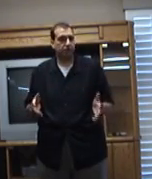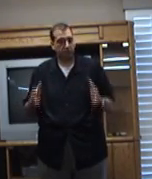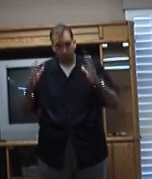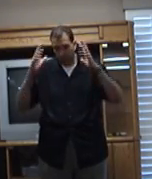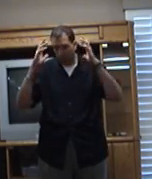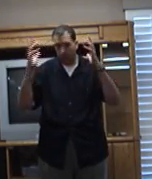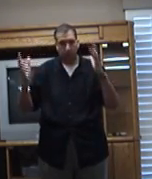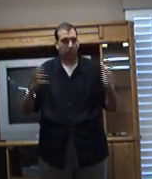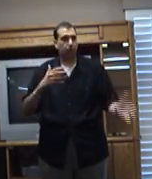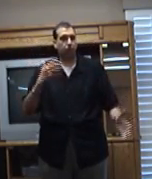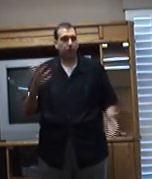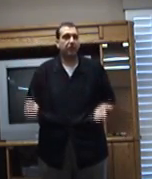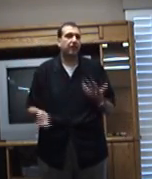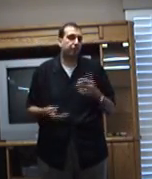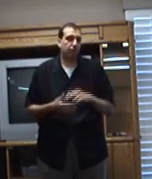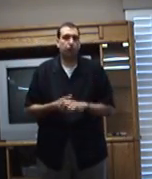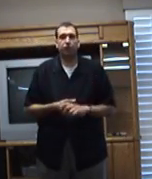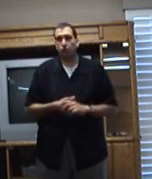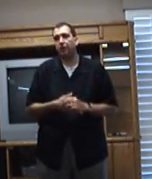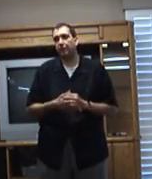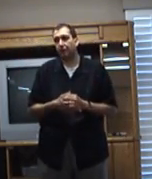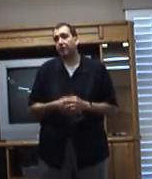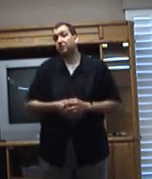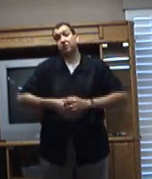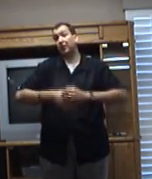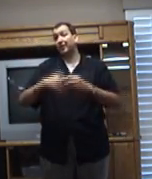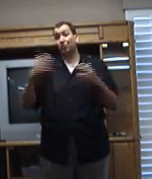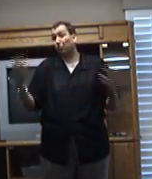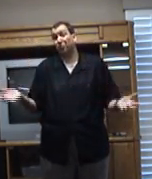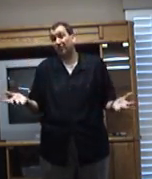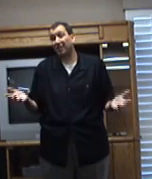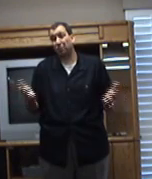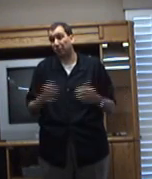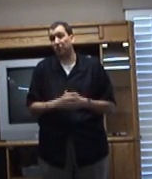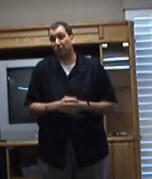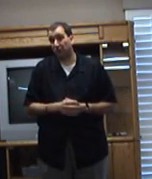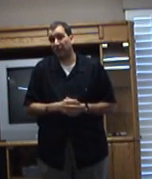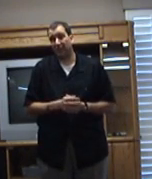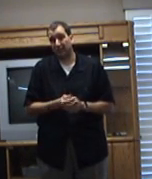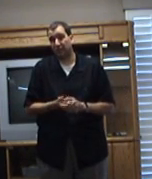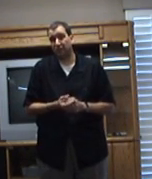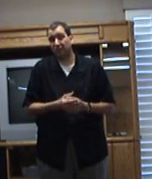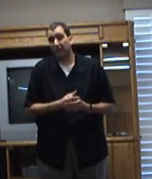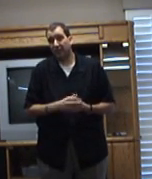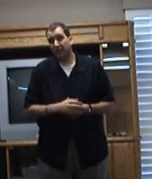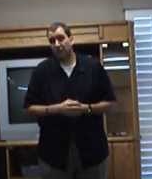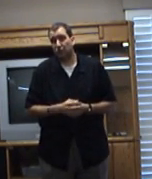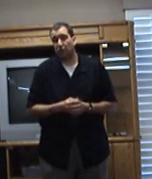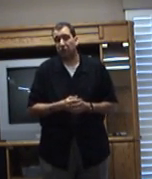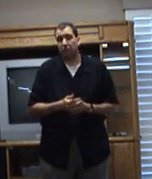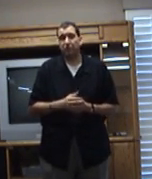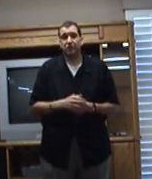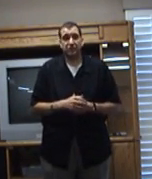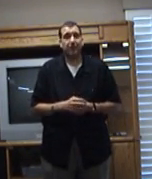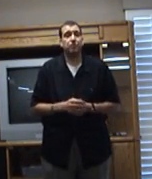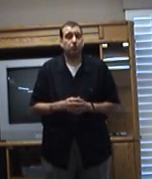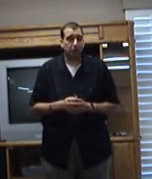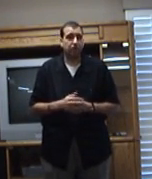in your whole, you know, the way you get full and everything. You just feel like a normal, skinny person when you're eating. It's just, it's just wonderful. It's just absolutely wonderful.